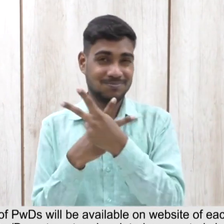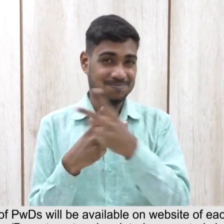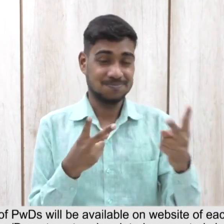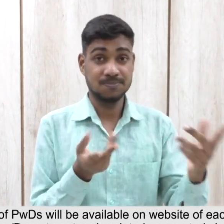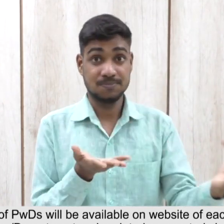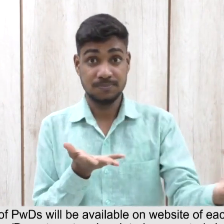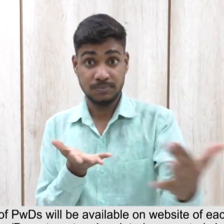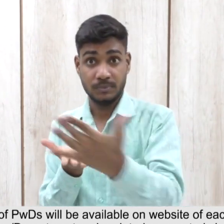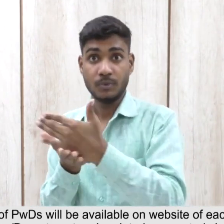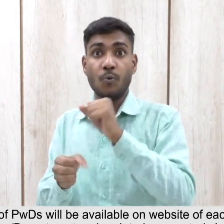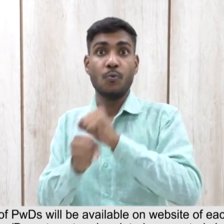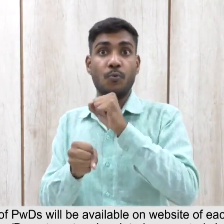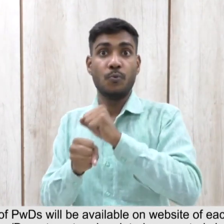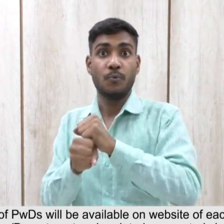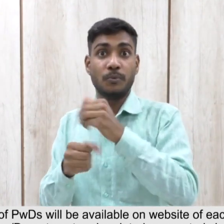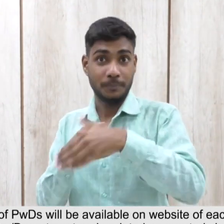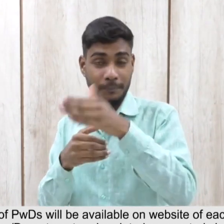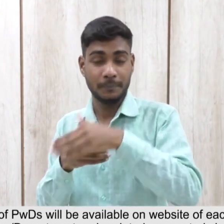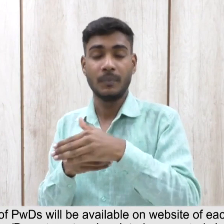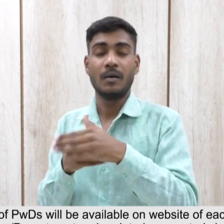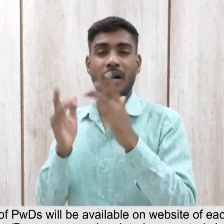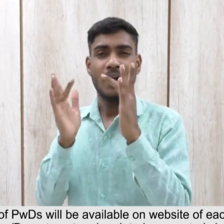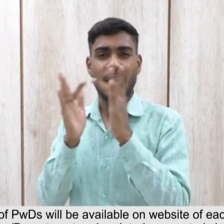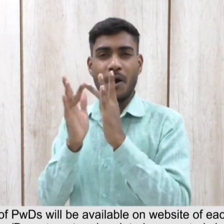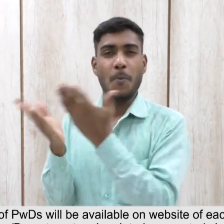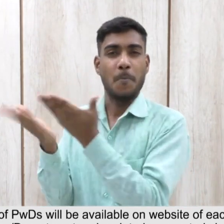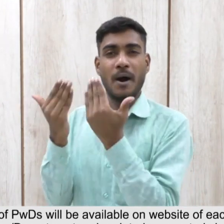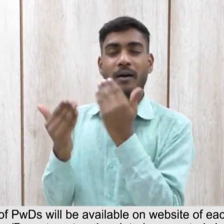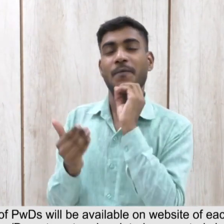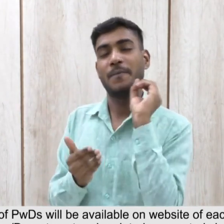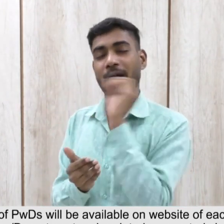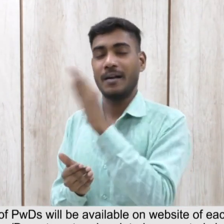department and updated on quarterly basis.